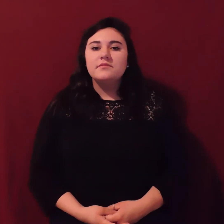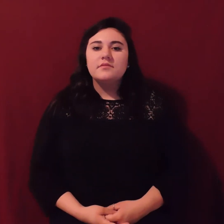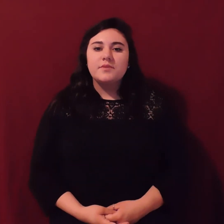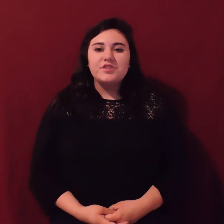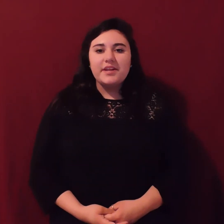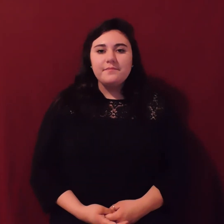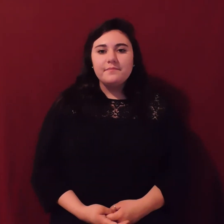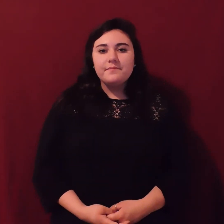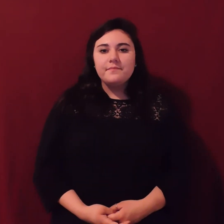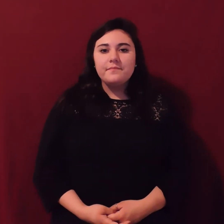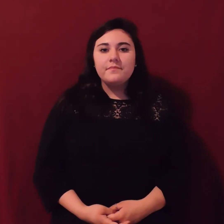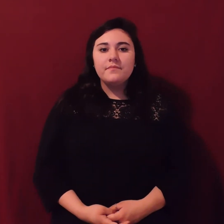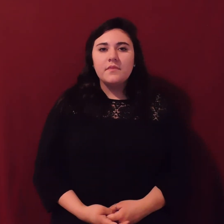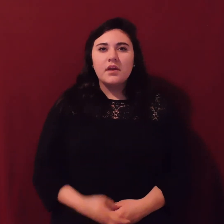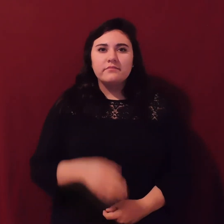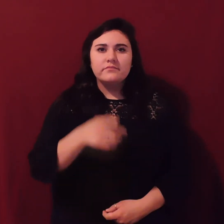What's your name? Why are you looking over my shoulder?